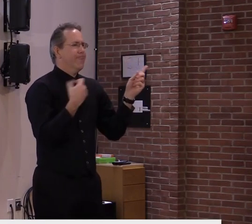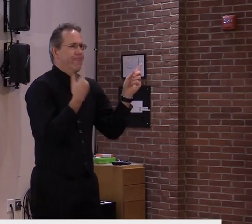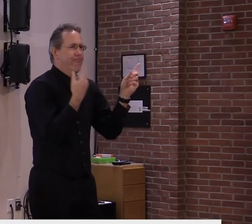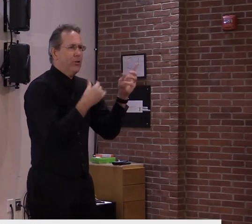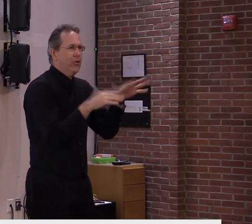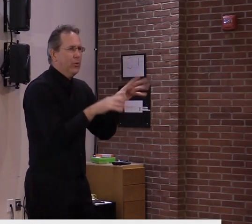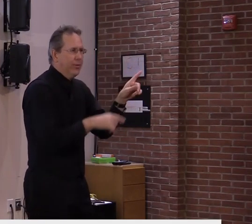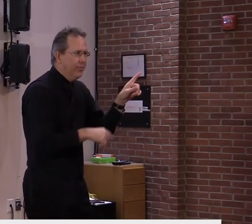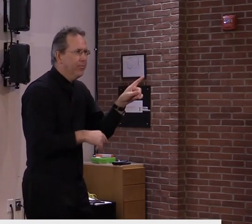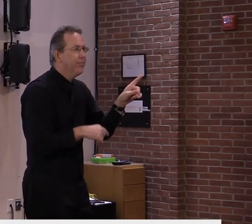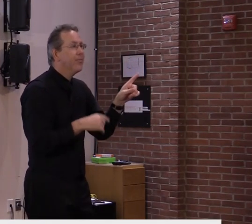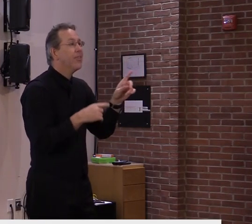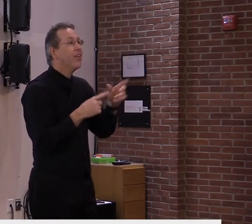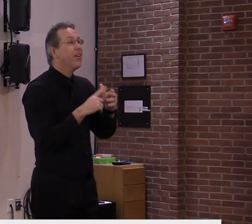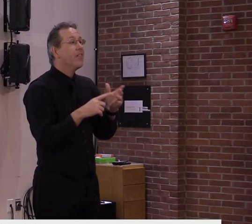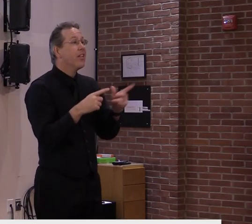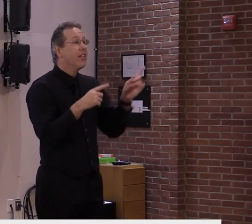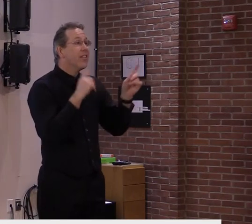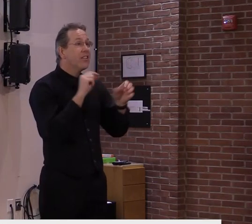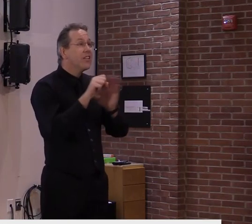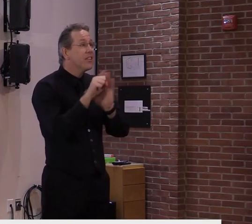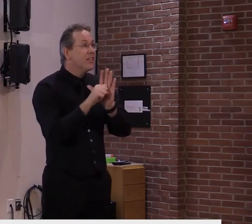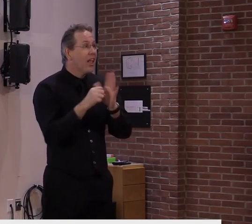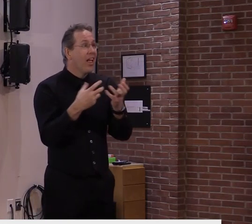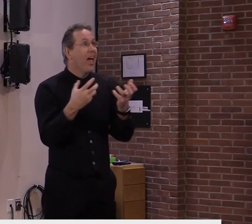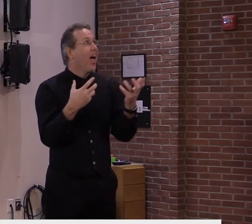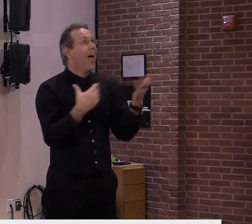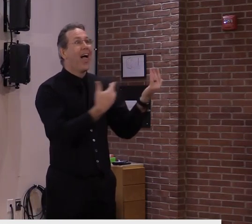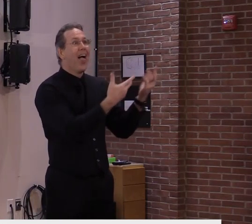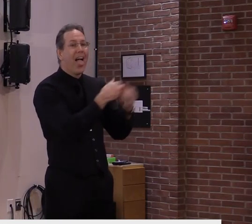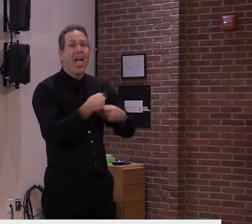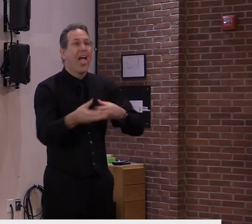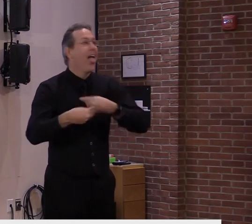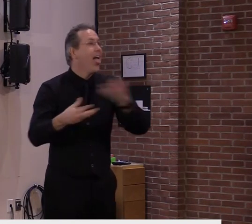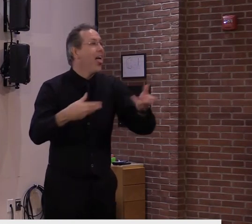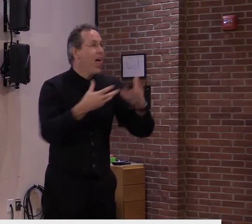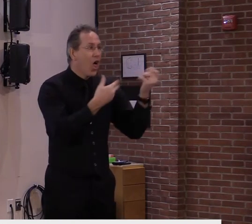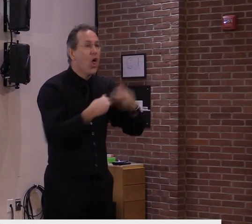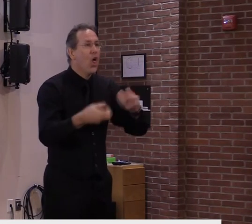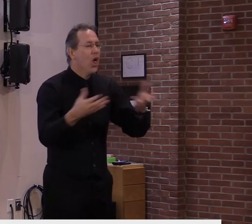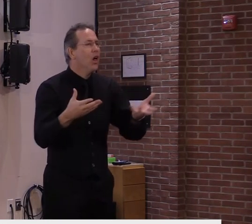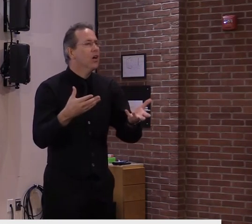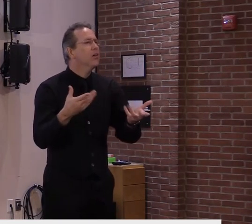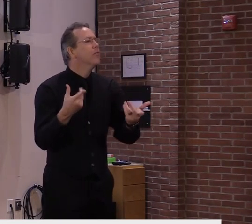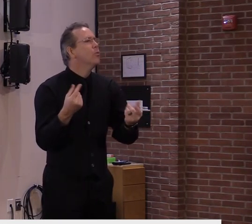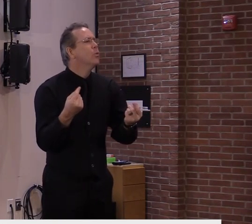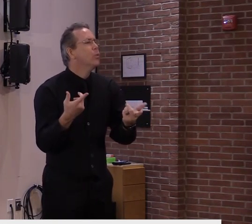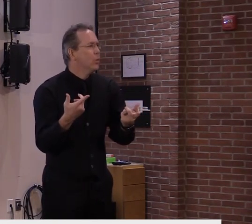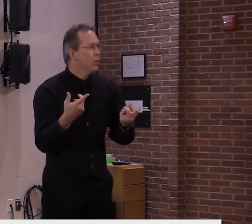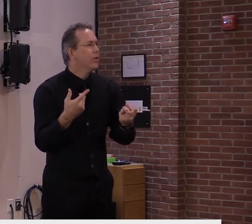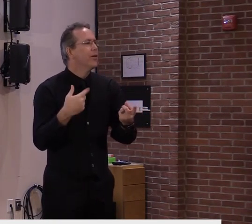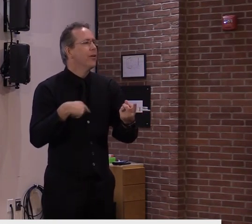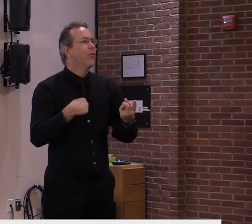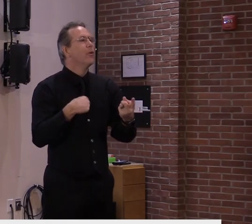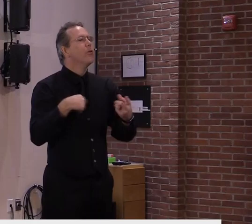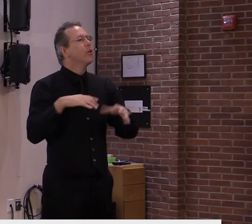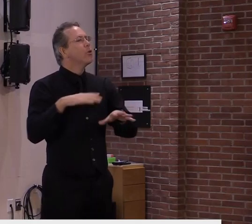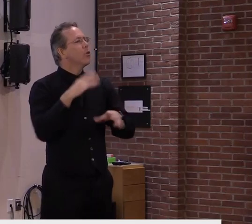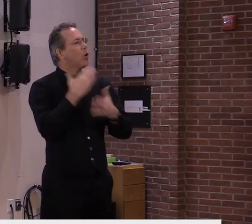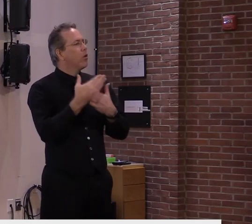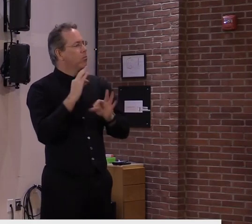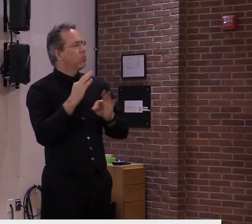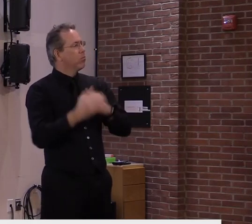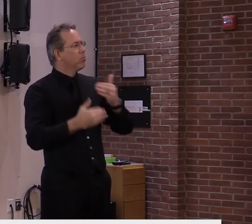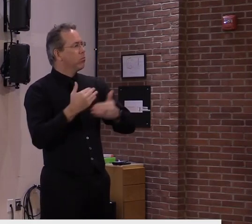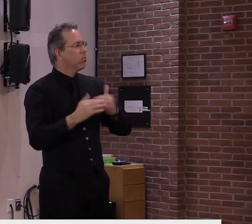that you talked about. Obviously, we are doing very well right now, and we would expect on a performance-based